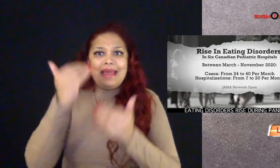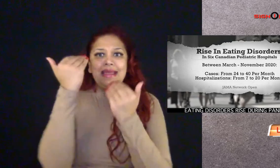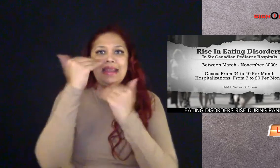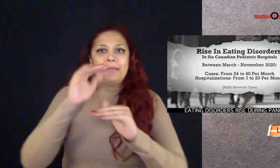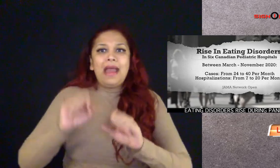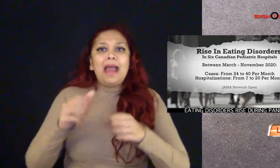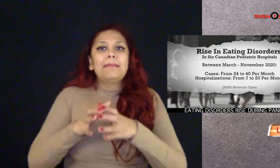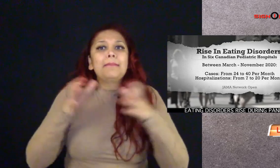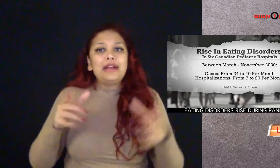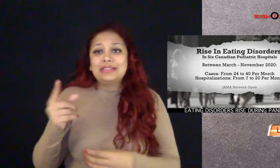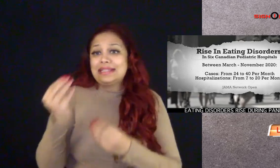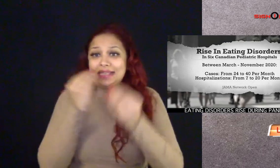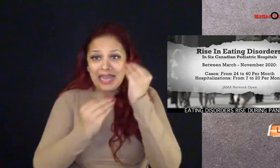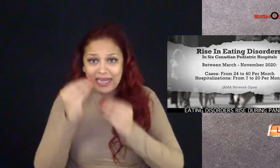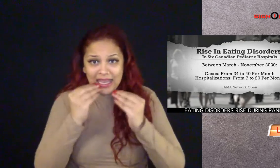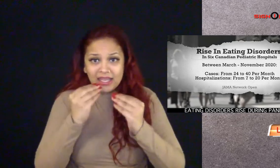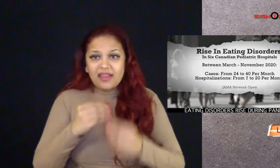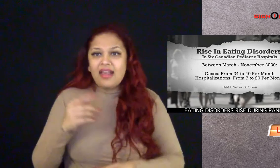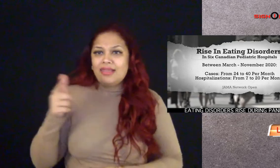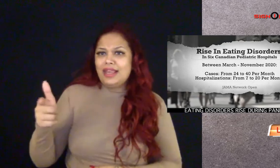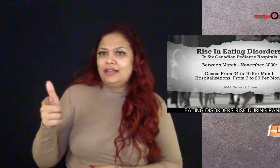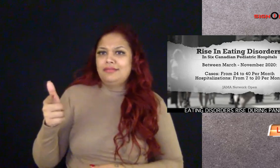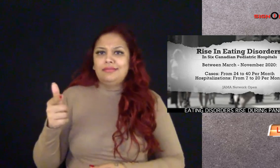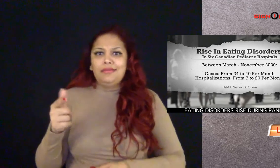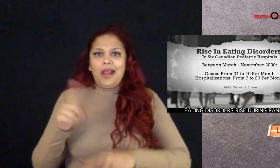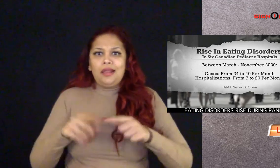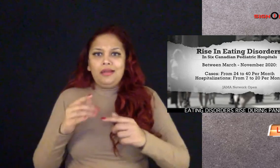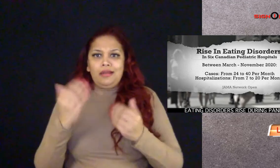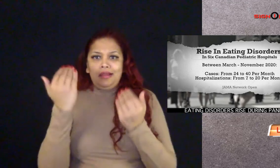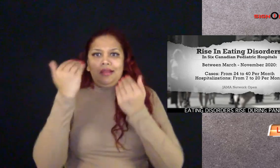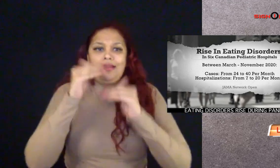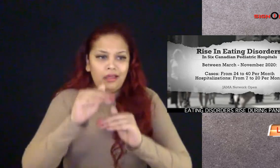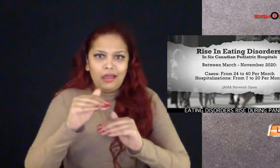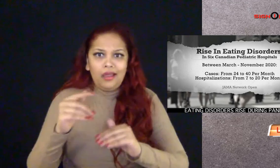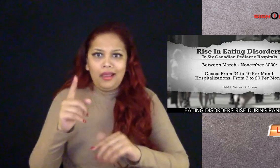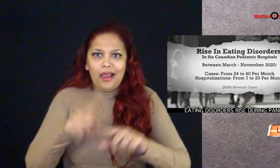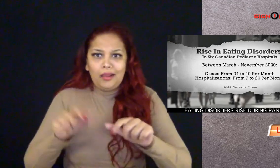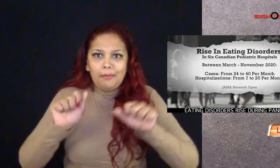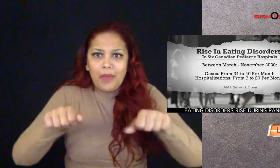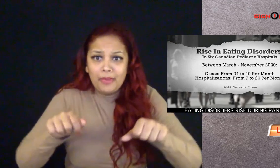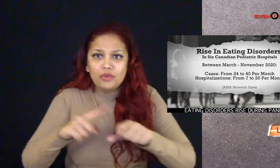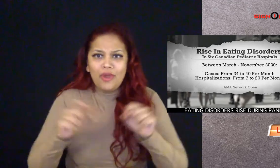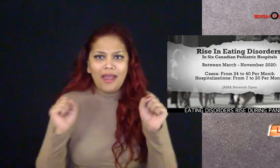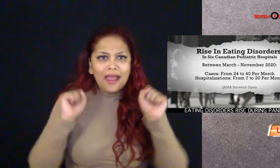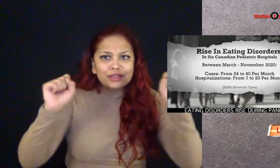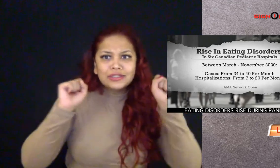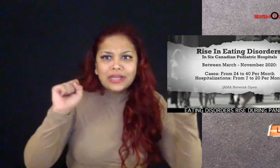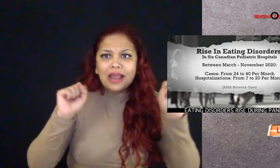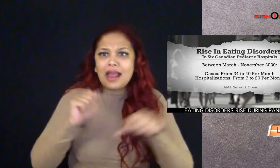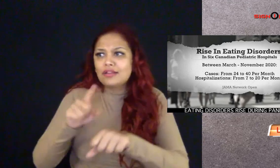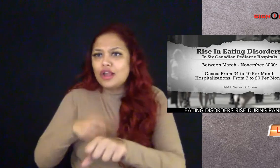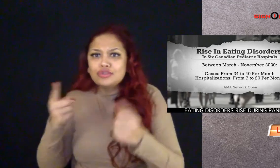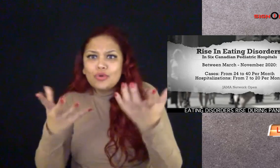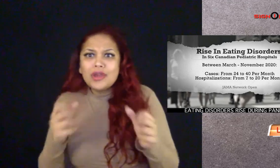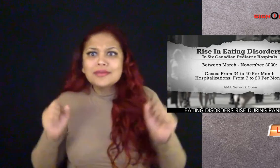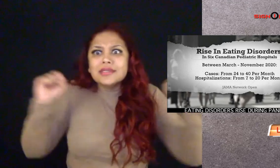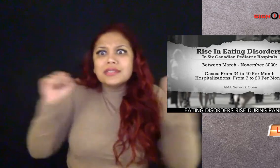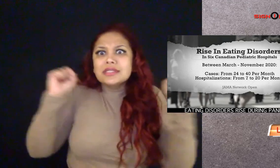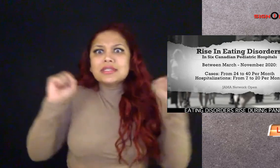young people had the uninterrupted ability to limit how much they ate, they had the uninterrupted ability to exercise